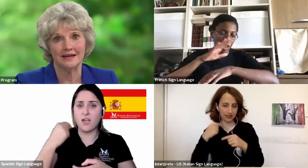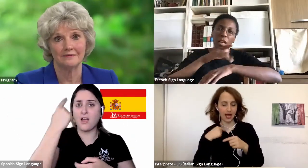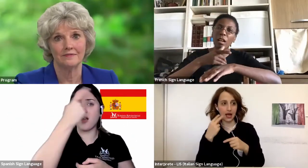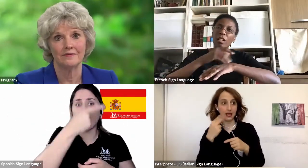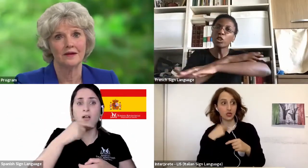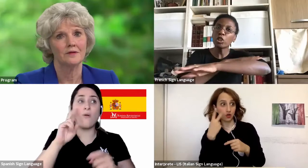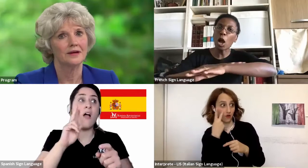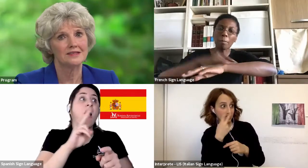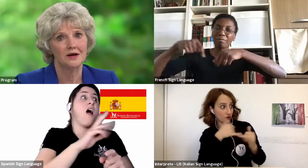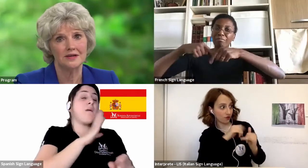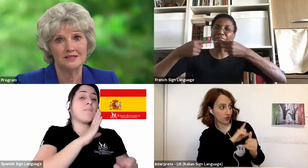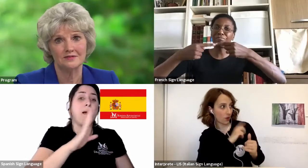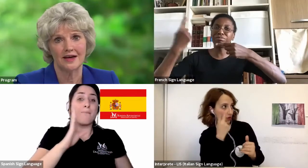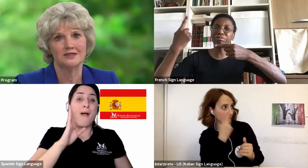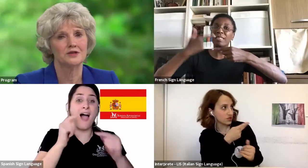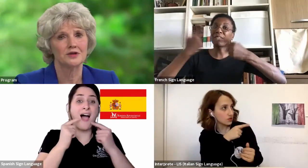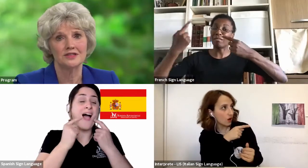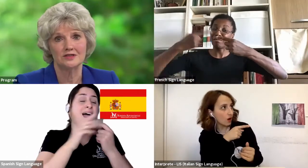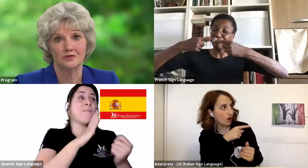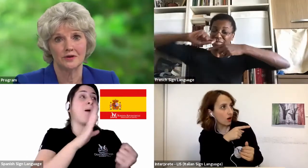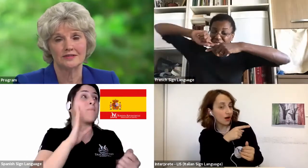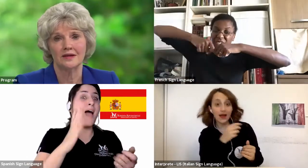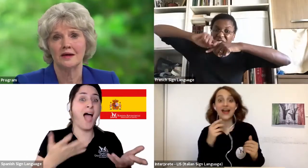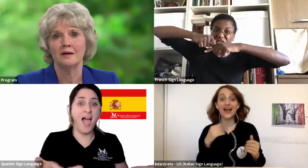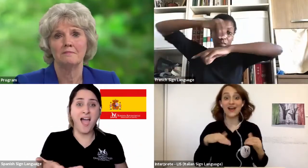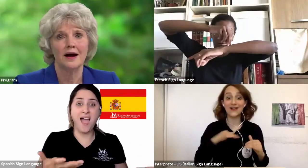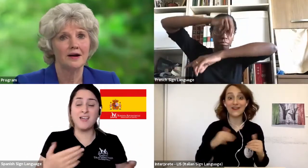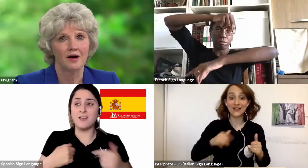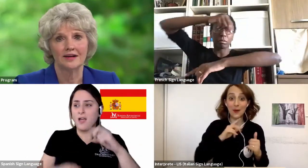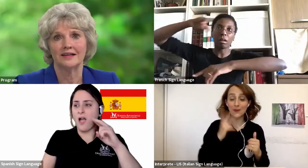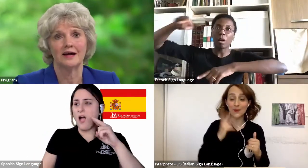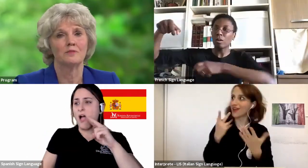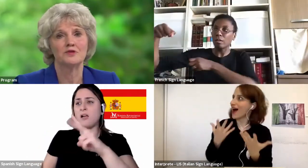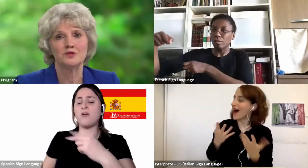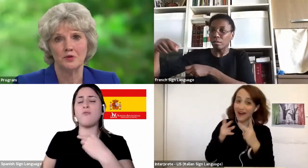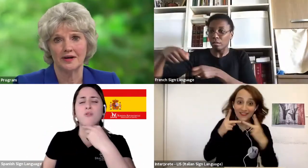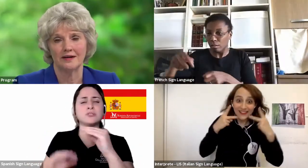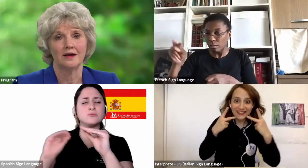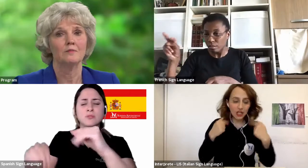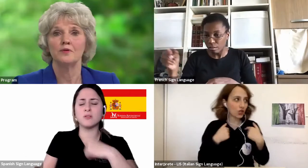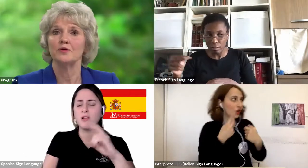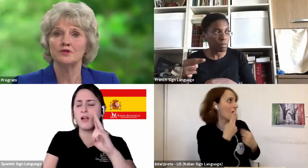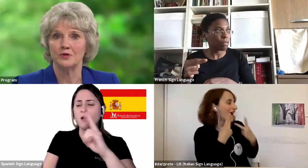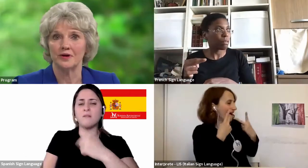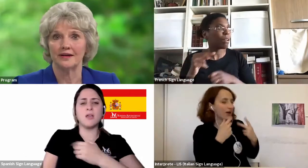smiled and said, Mommy. When I saw his face and heard his voice, my heart lit up with joy,